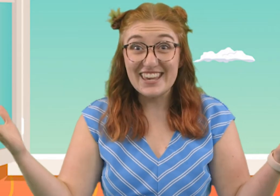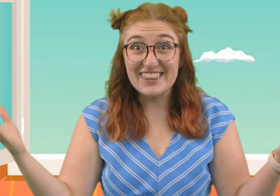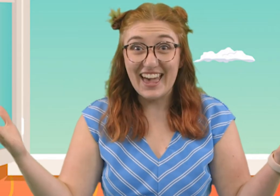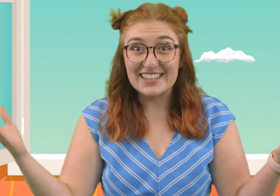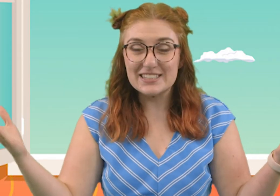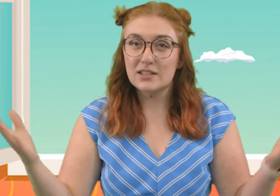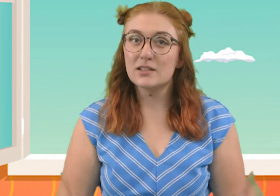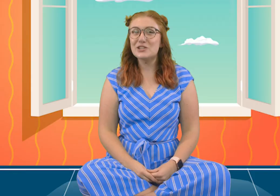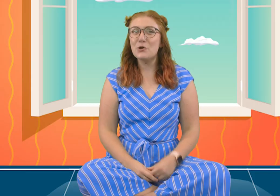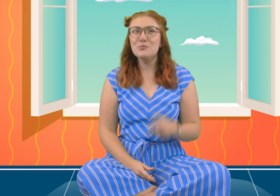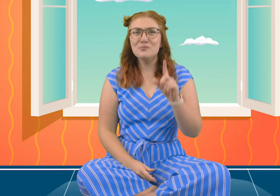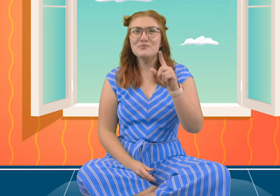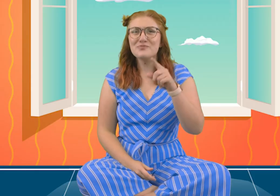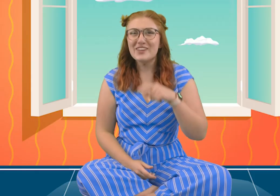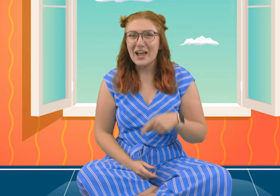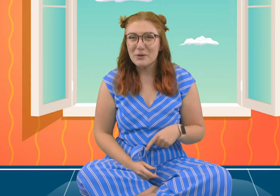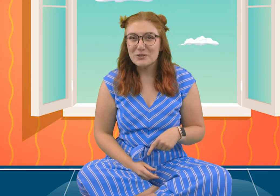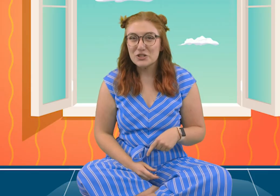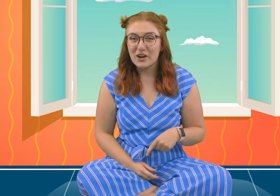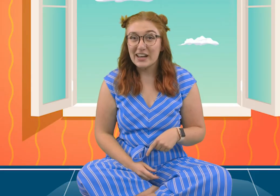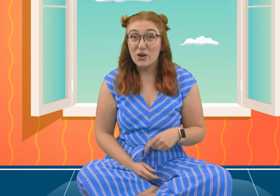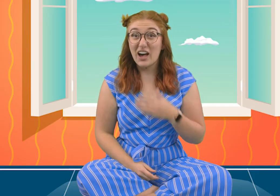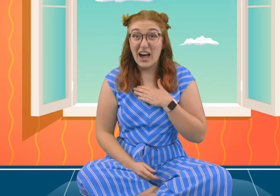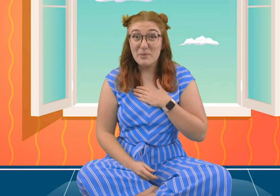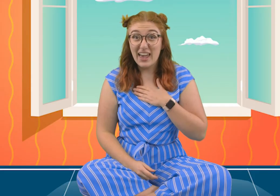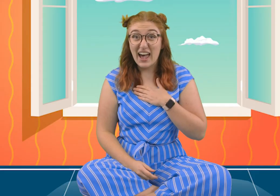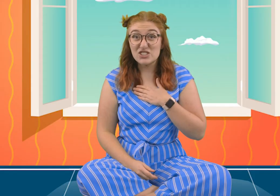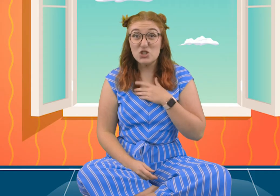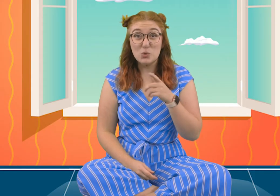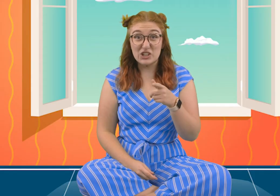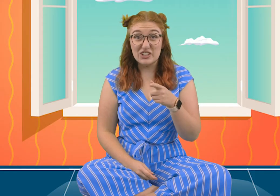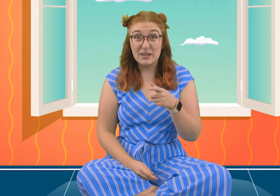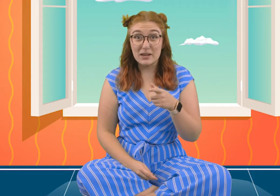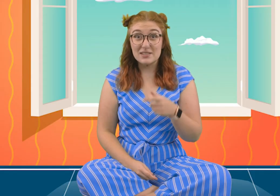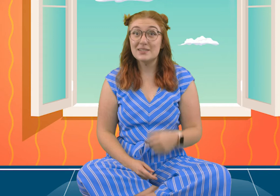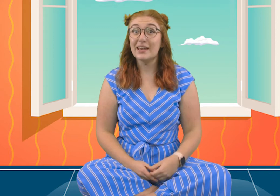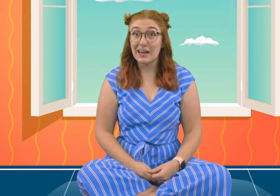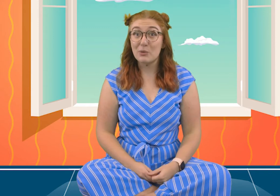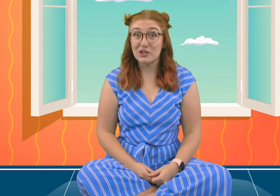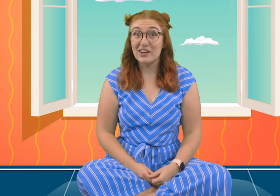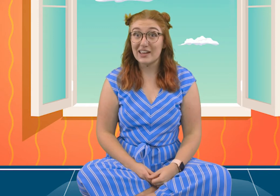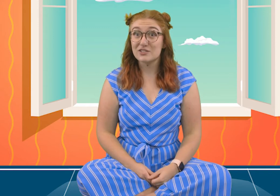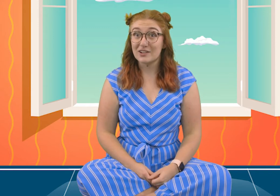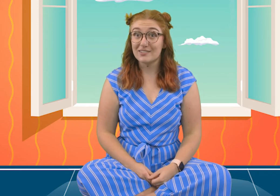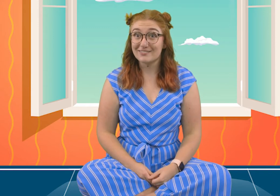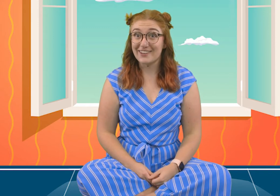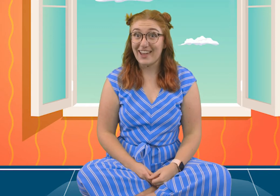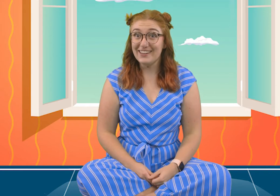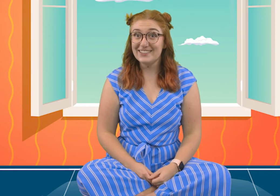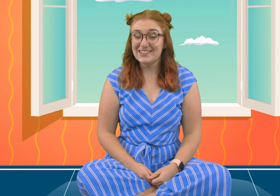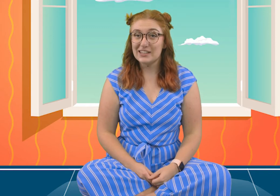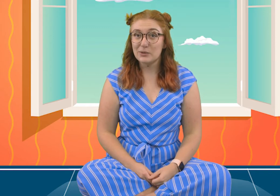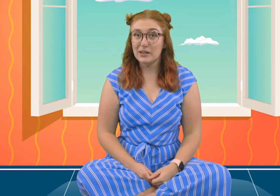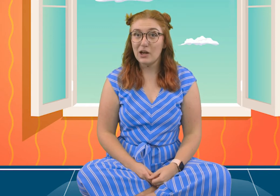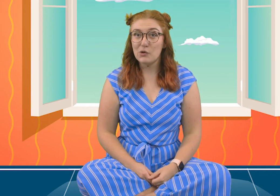like that. So, I want you to try now. I'm going to ask you what your name is, and I want you to answer. Okay? Here we go.